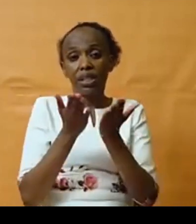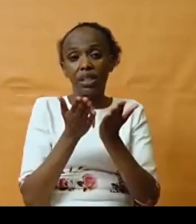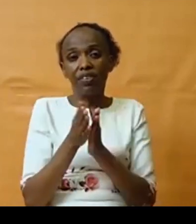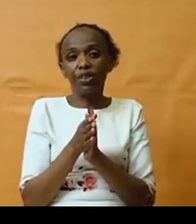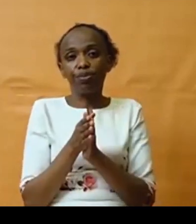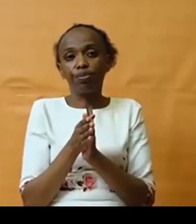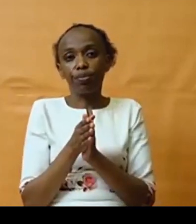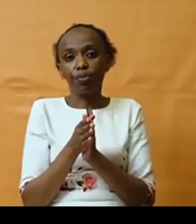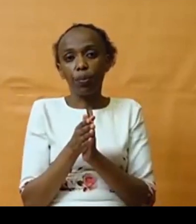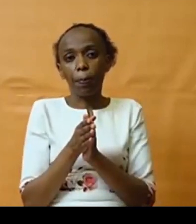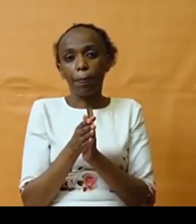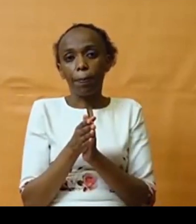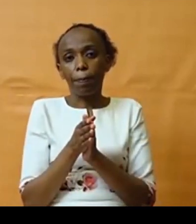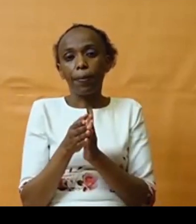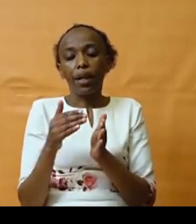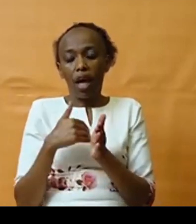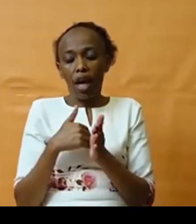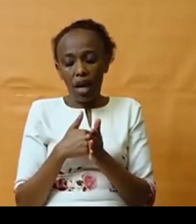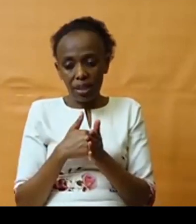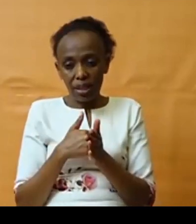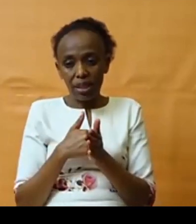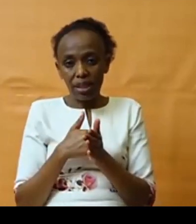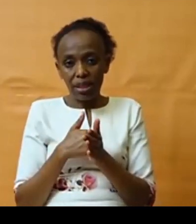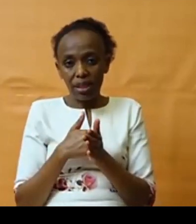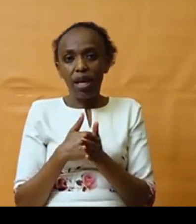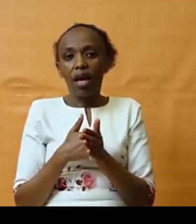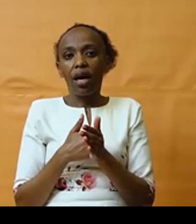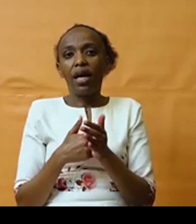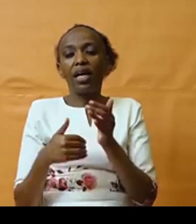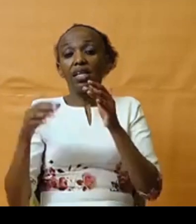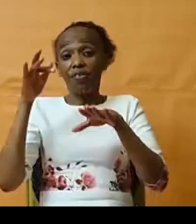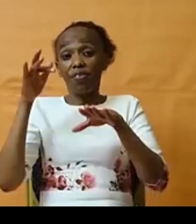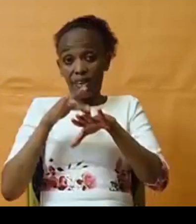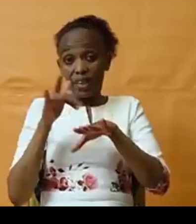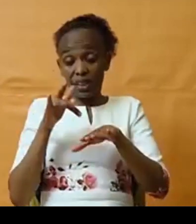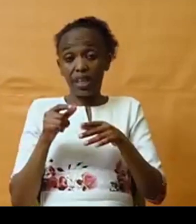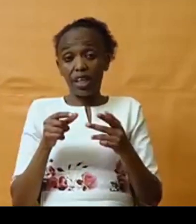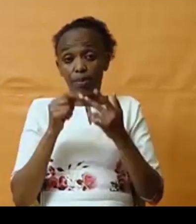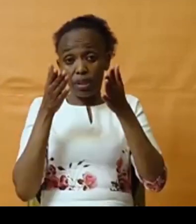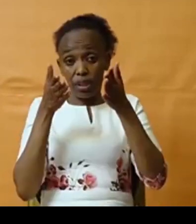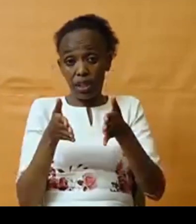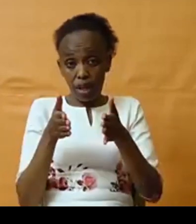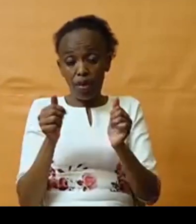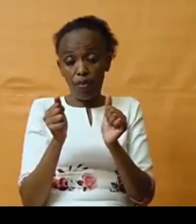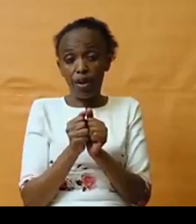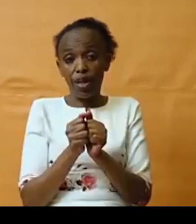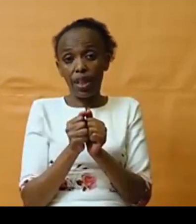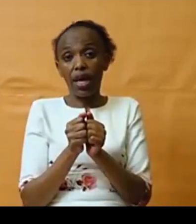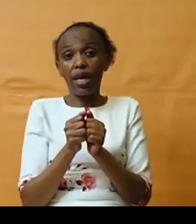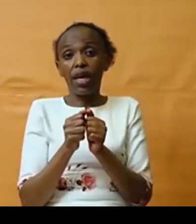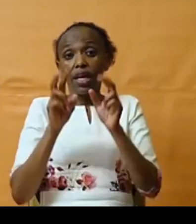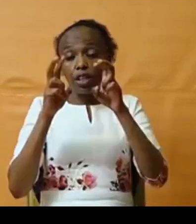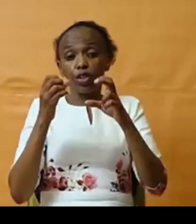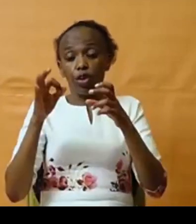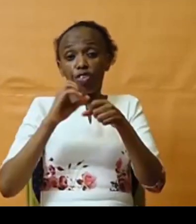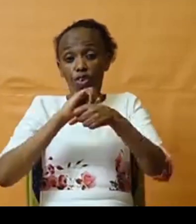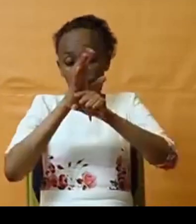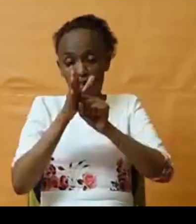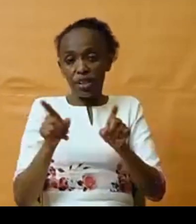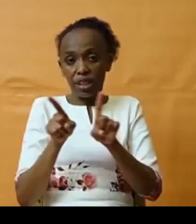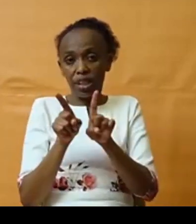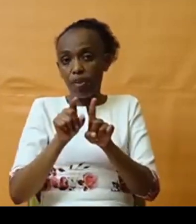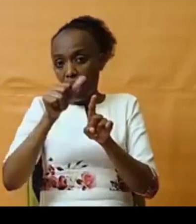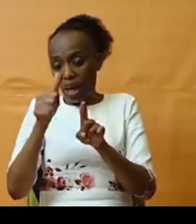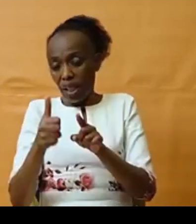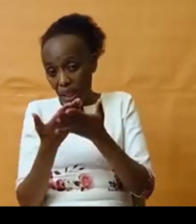infrastructure has devastating effects, particularly now with the issues of COVID as well. Another issue is that